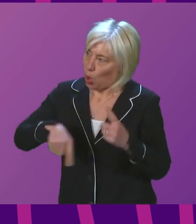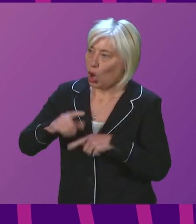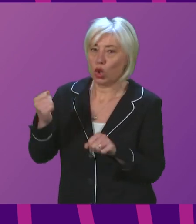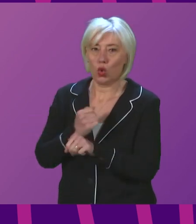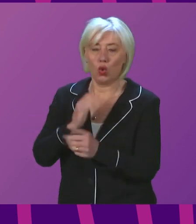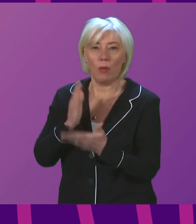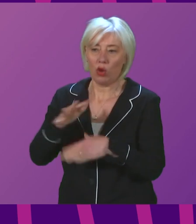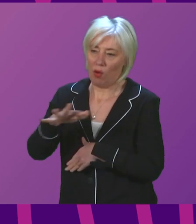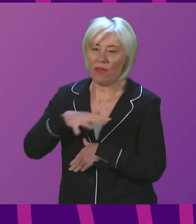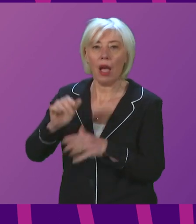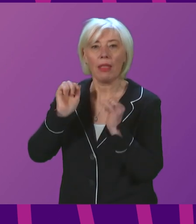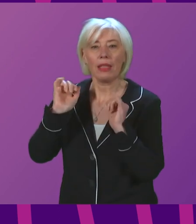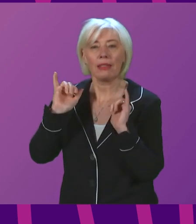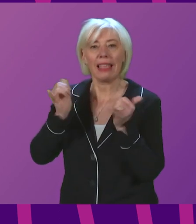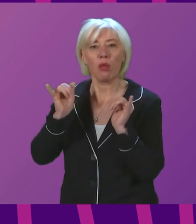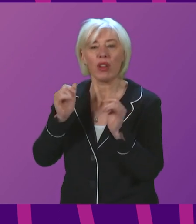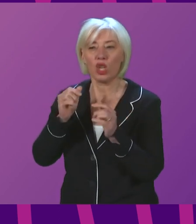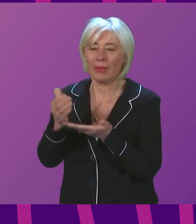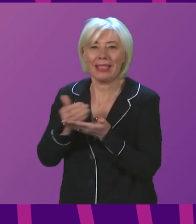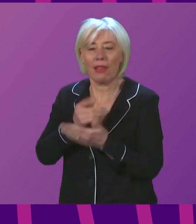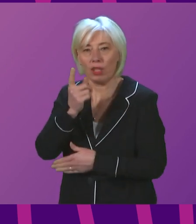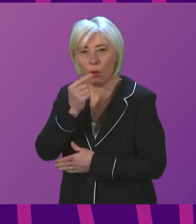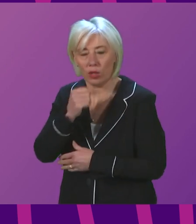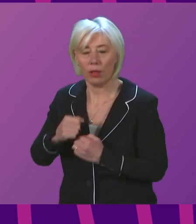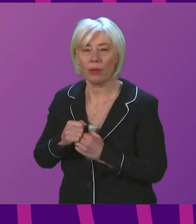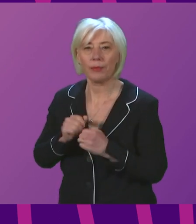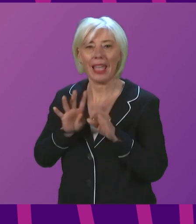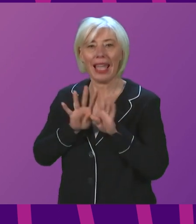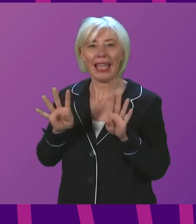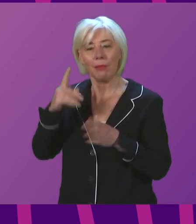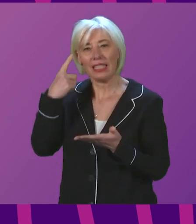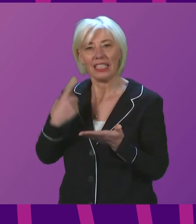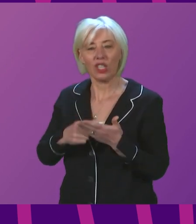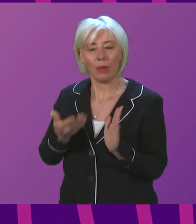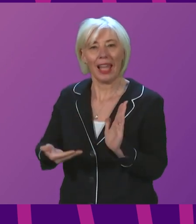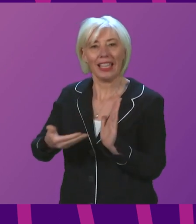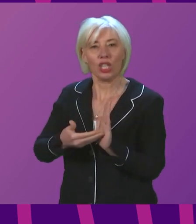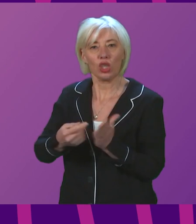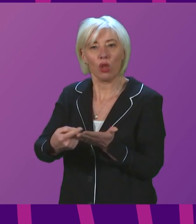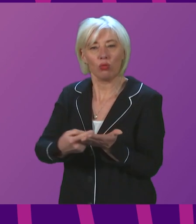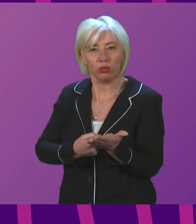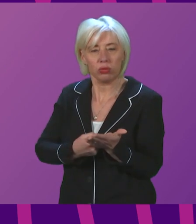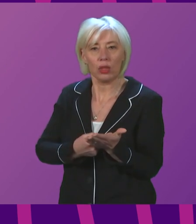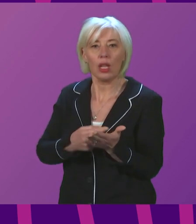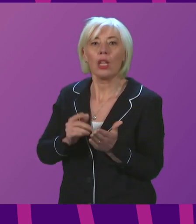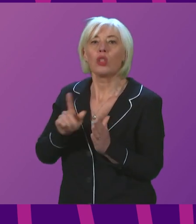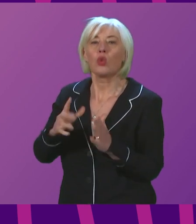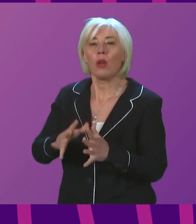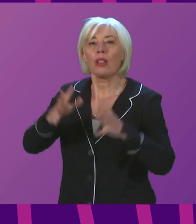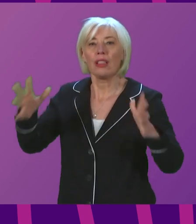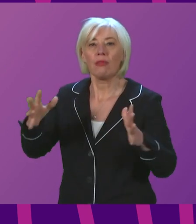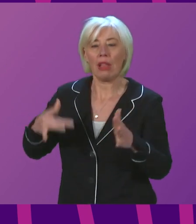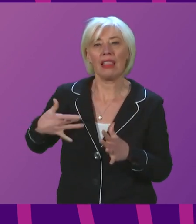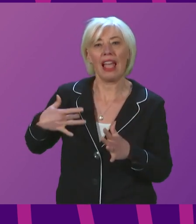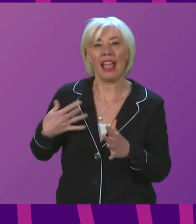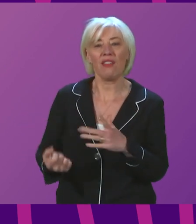as safe as possible. I'll also confirm Cabinet's decision to propose some additional protections in relation to large-scale live